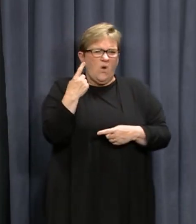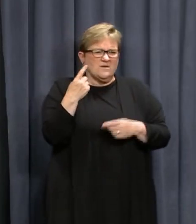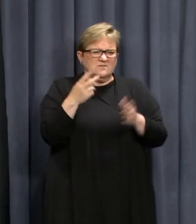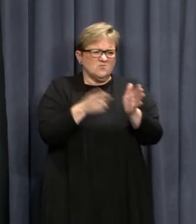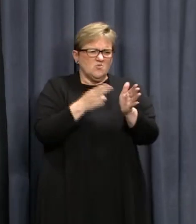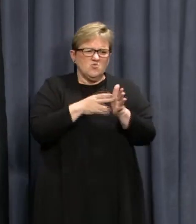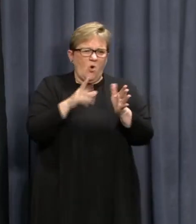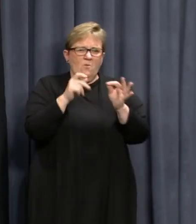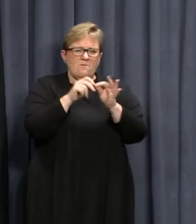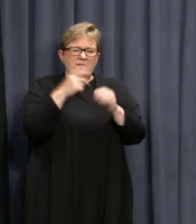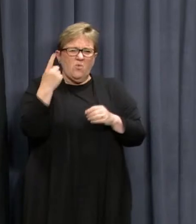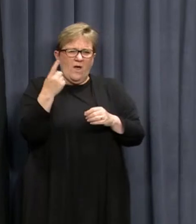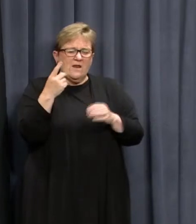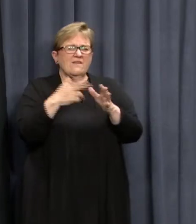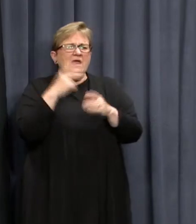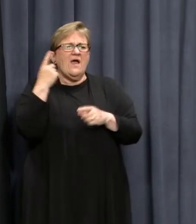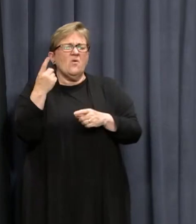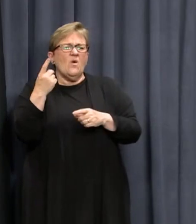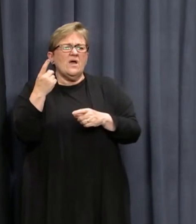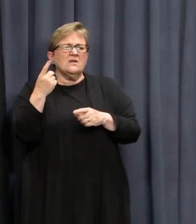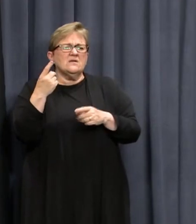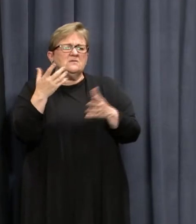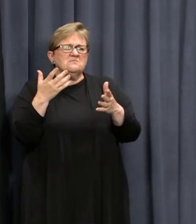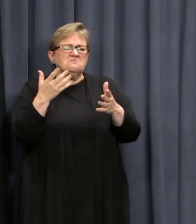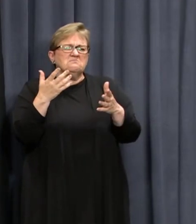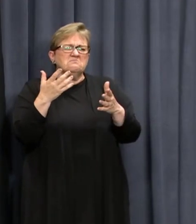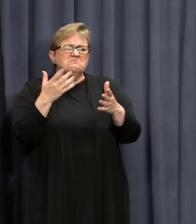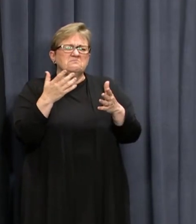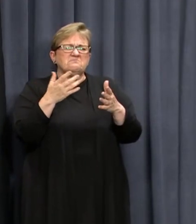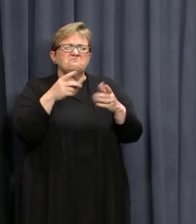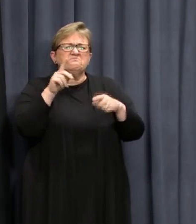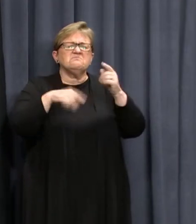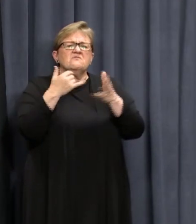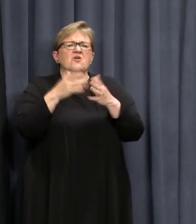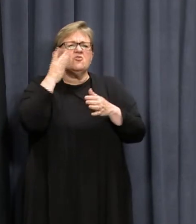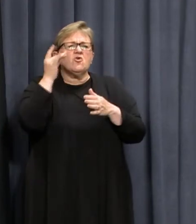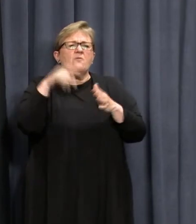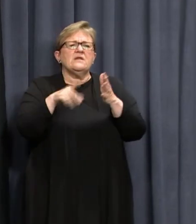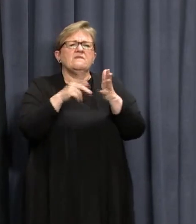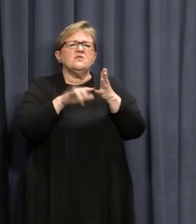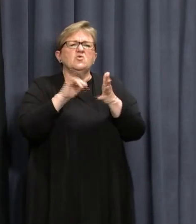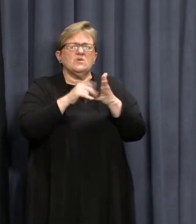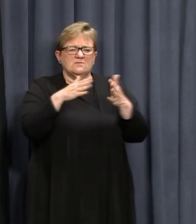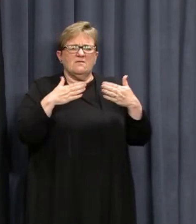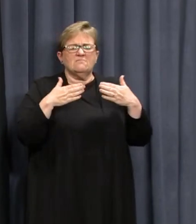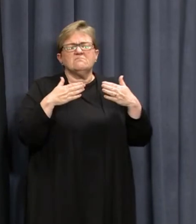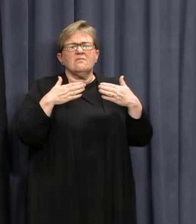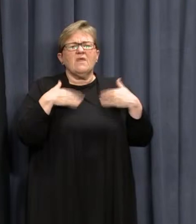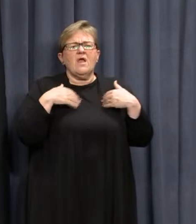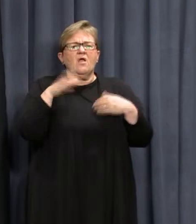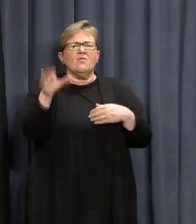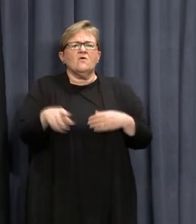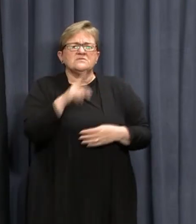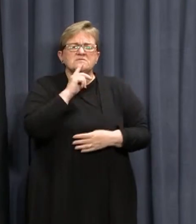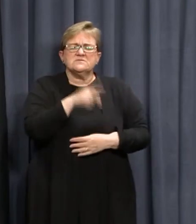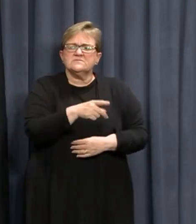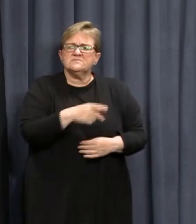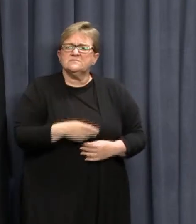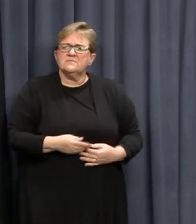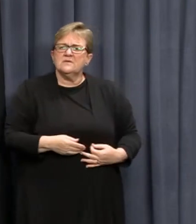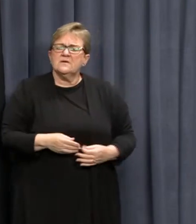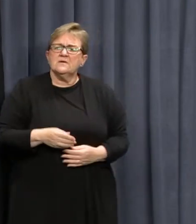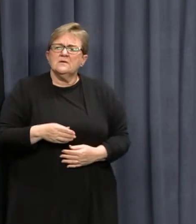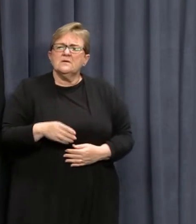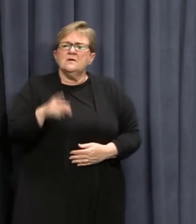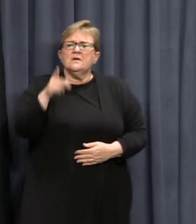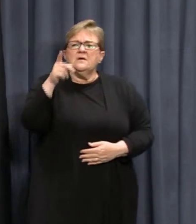B1 variant, the other one was a variant that's common in the US. A variant that's common in the US. Do you revisit